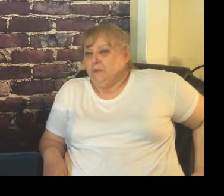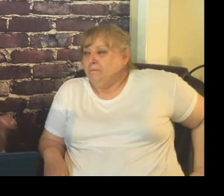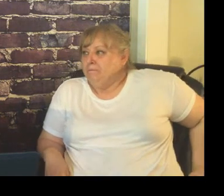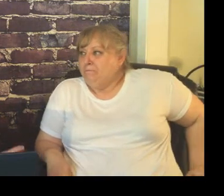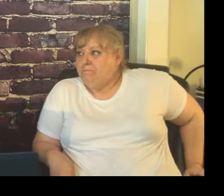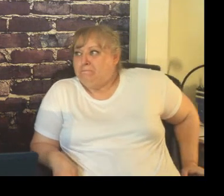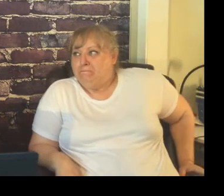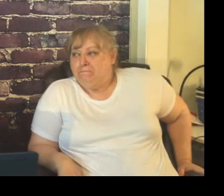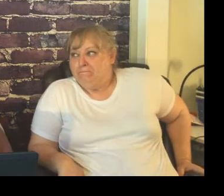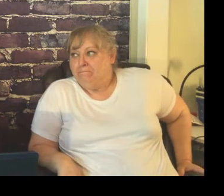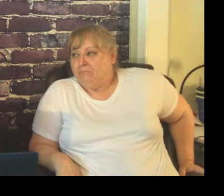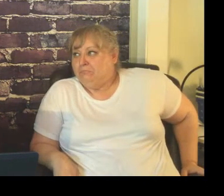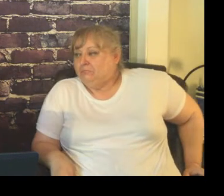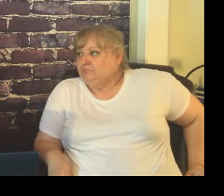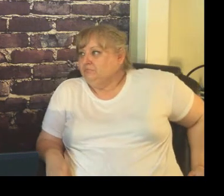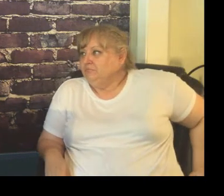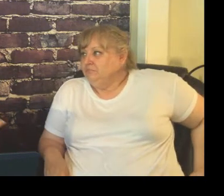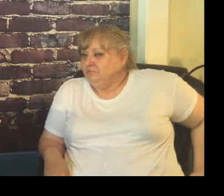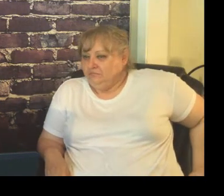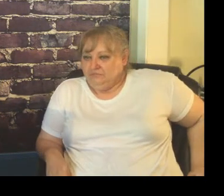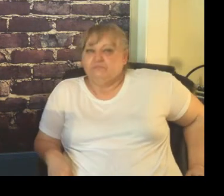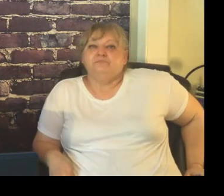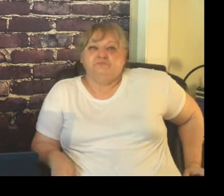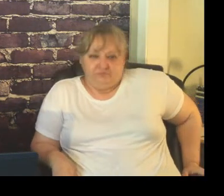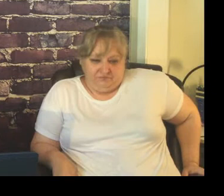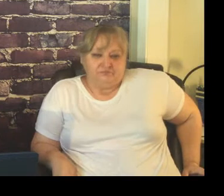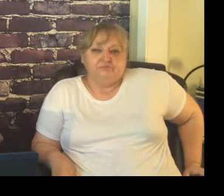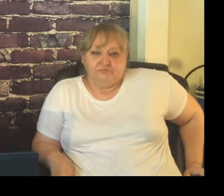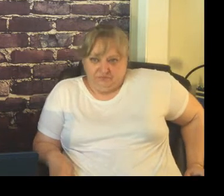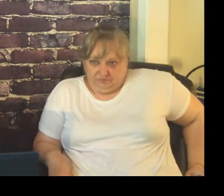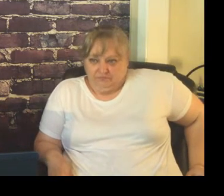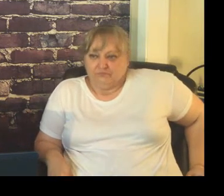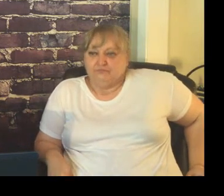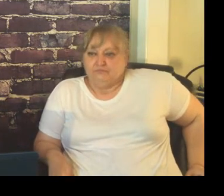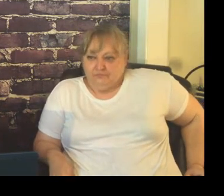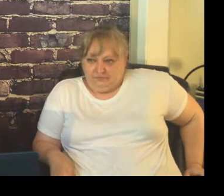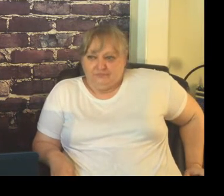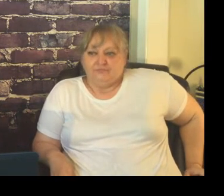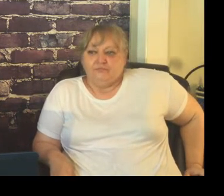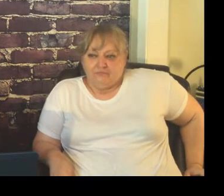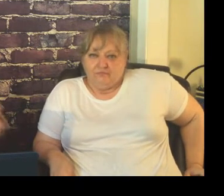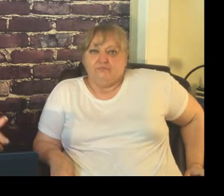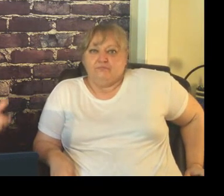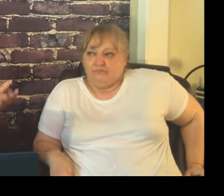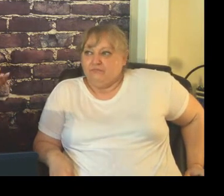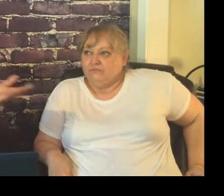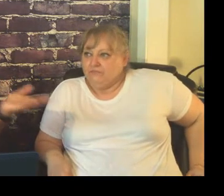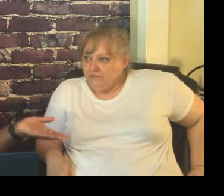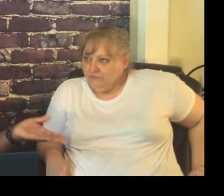not going to happen the next day so be prepared to spend some time with your procedures because they're